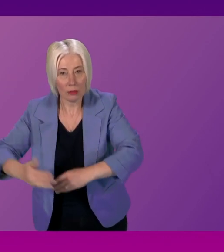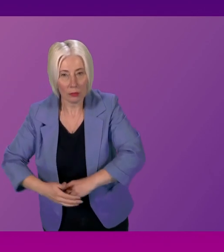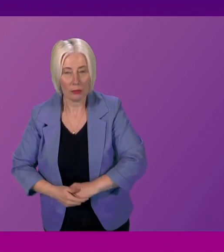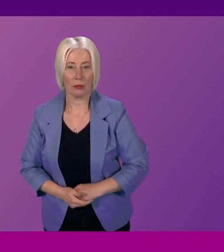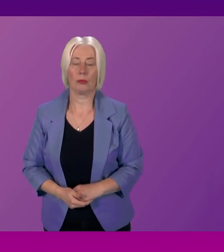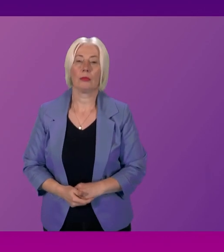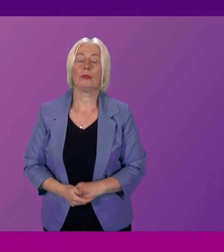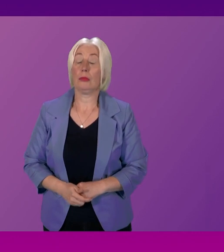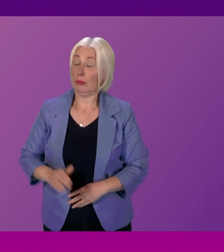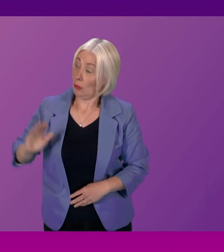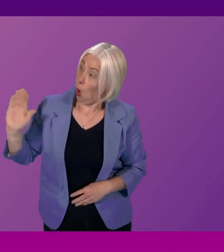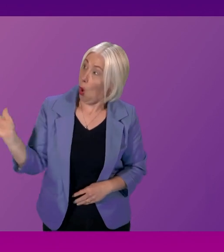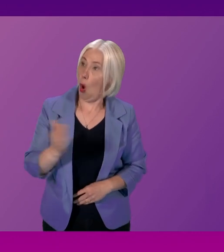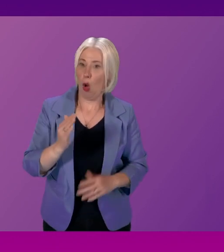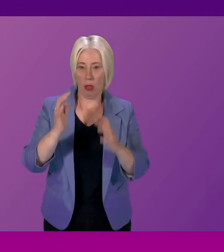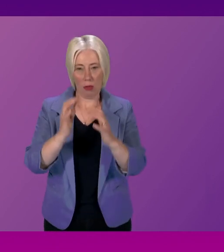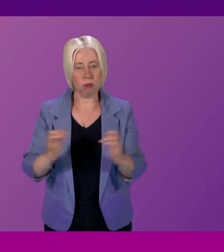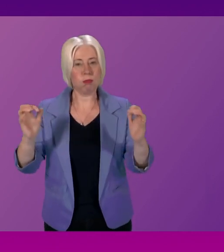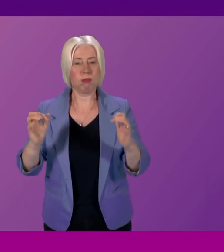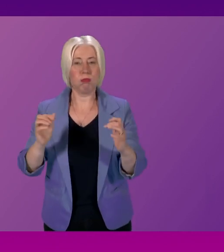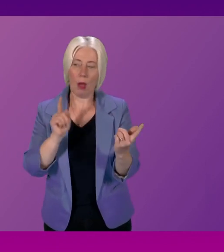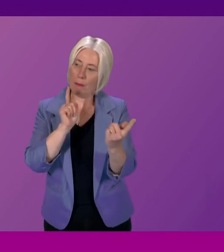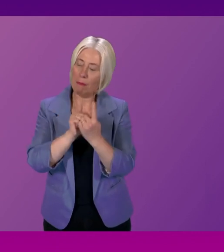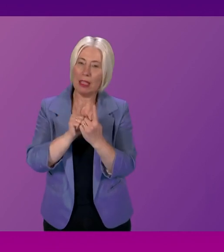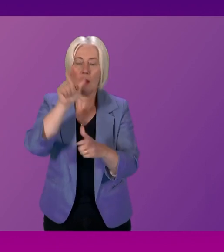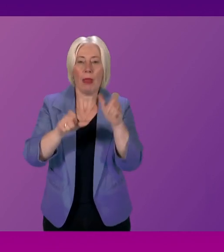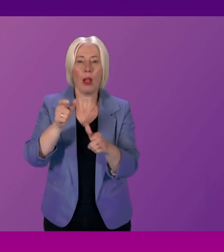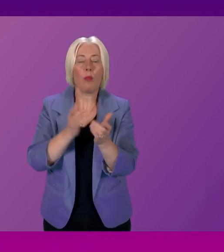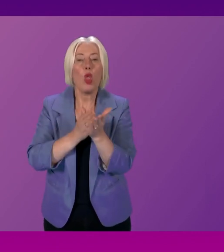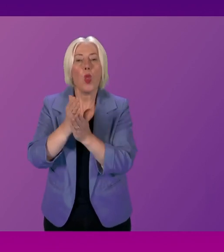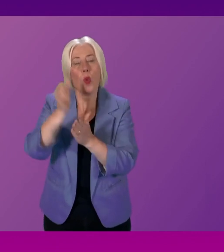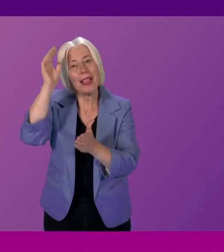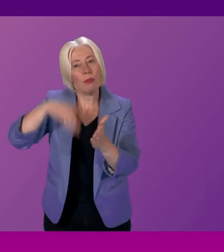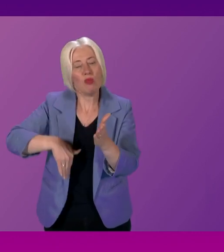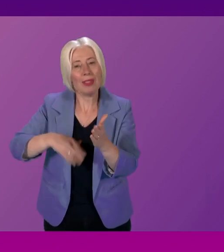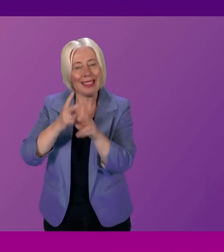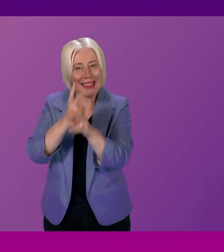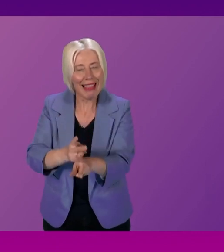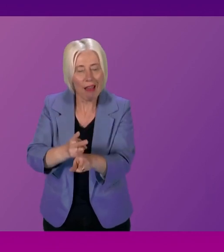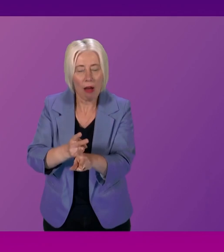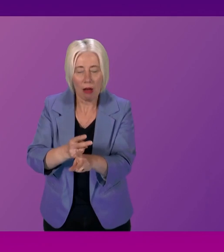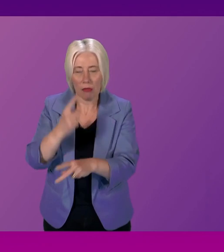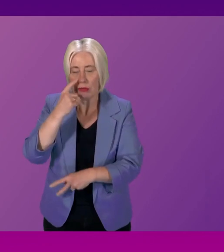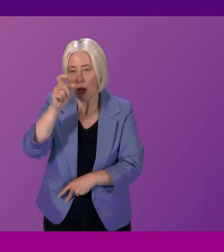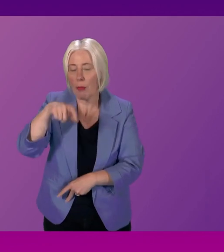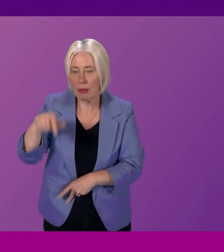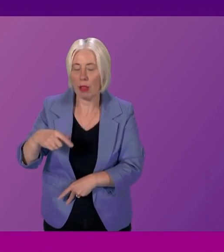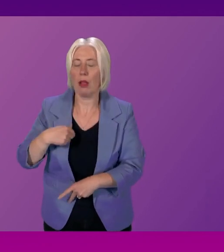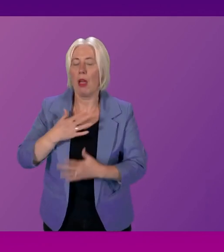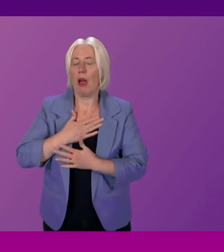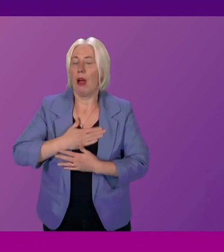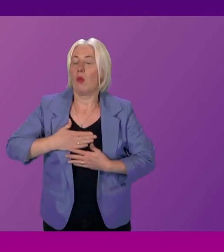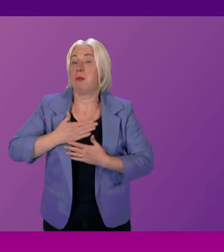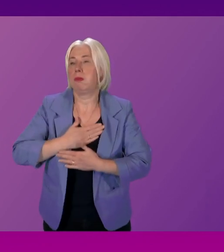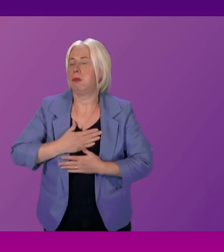single member of the Scottish Parliament who has met with care-experienced people, particularly care-experienced young people, will have been moved